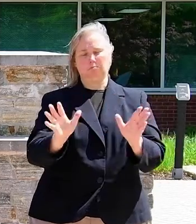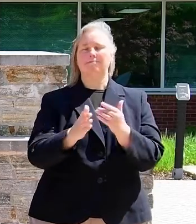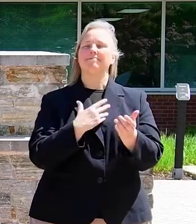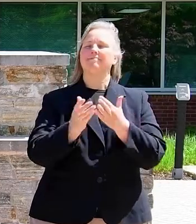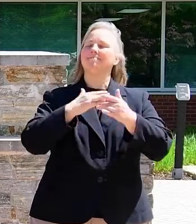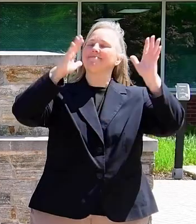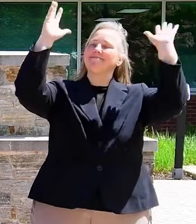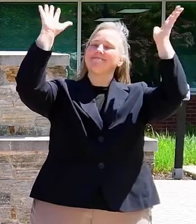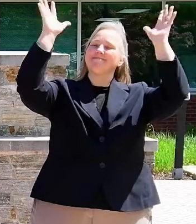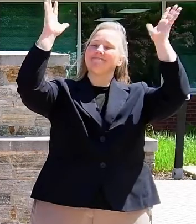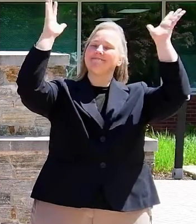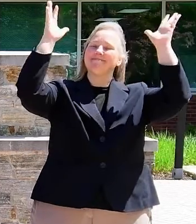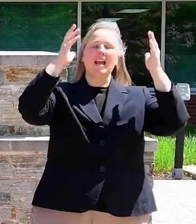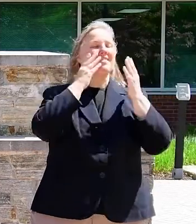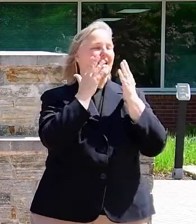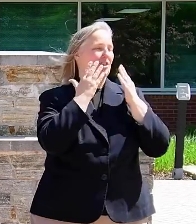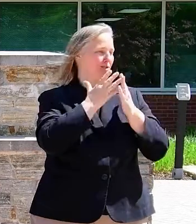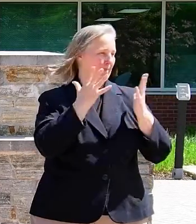Thank you so much.